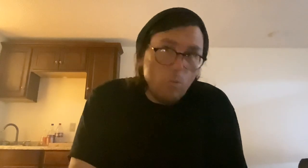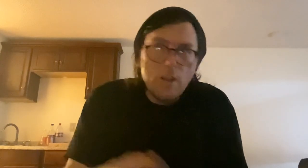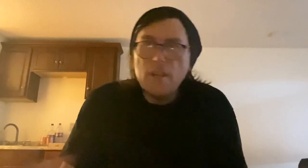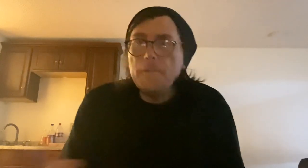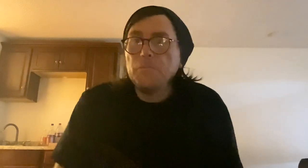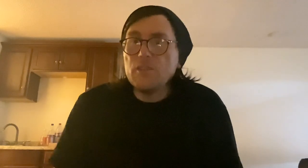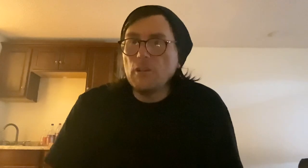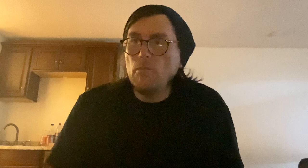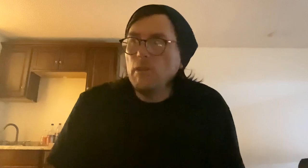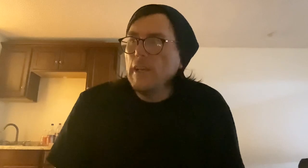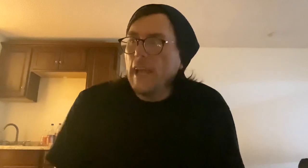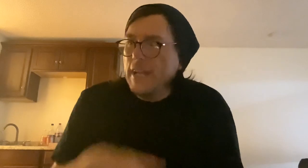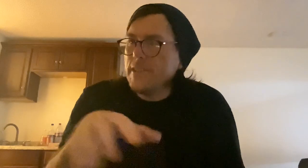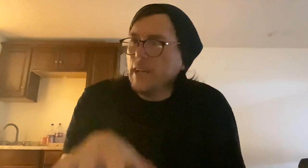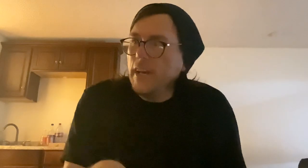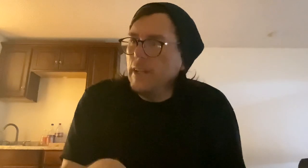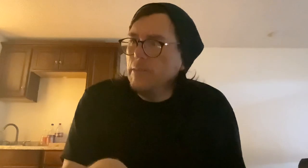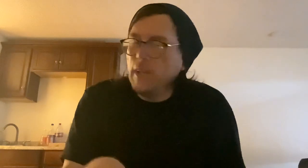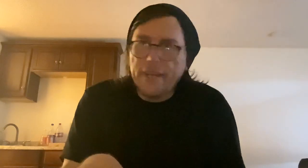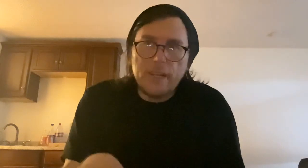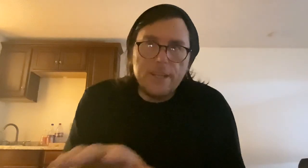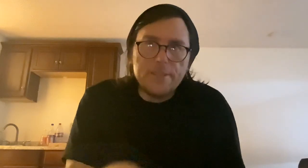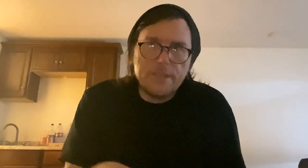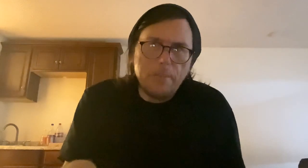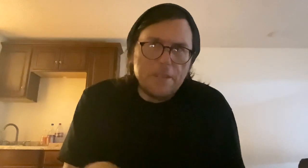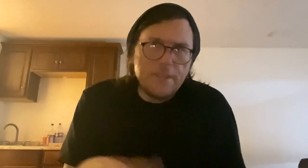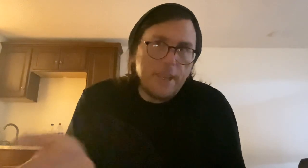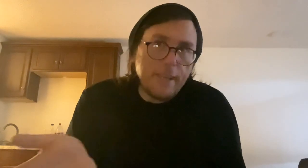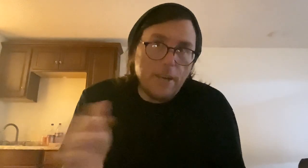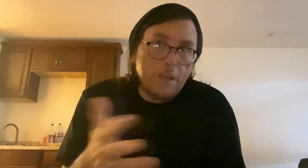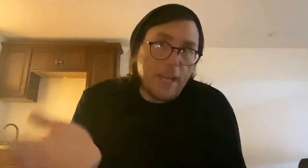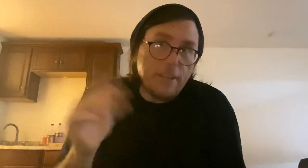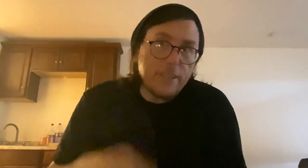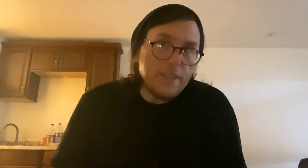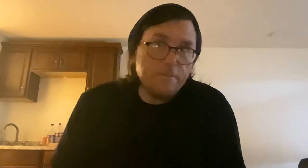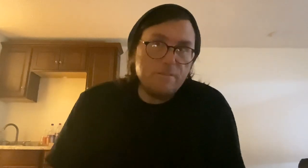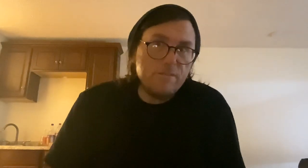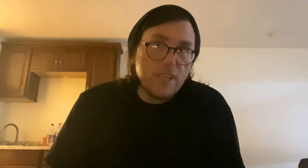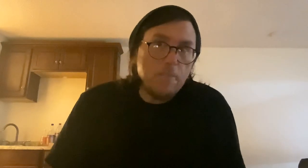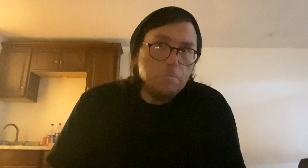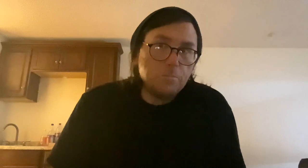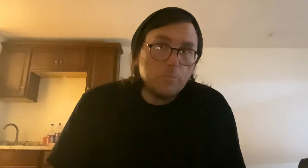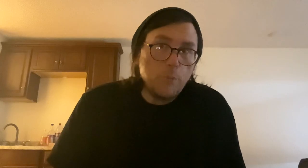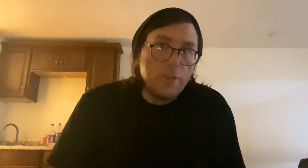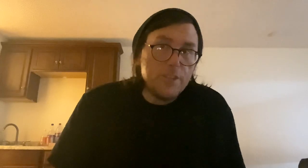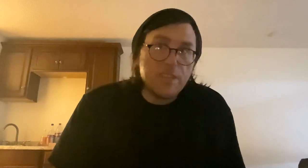So, it's kind of like city by city, county by county kind of deal. But the state